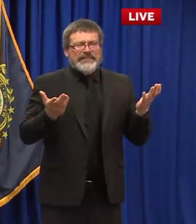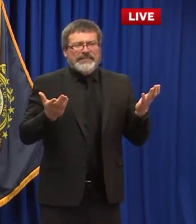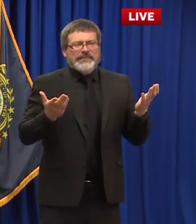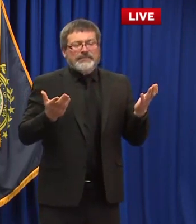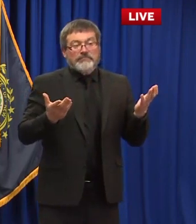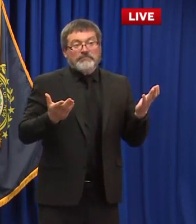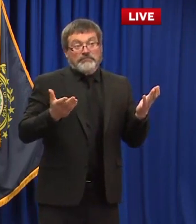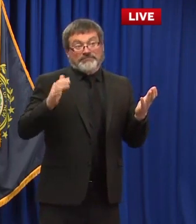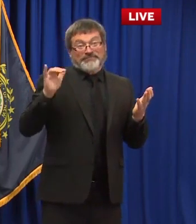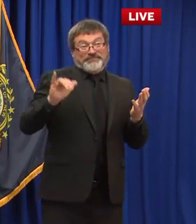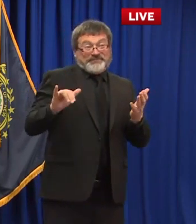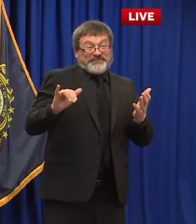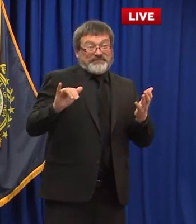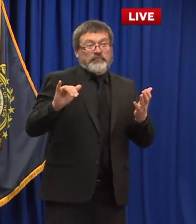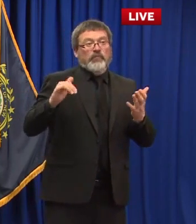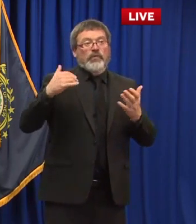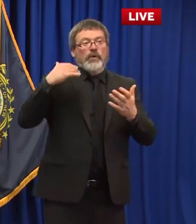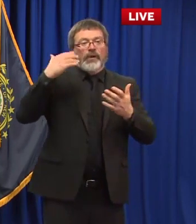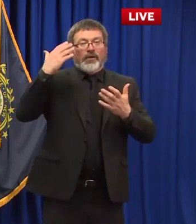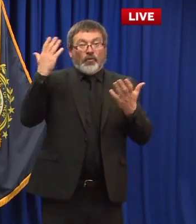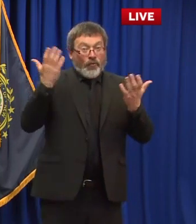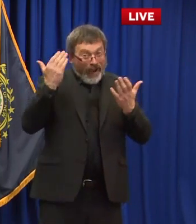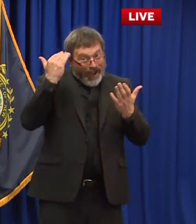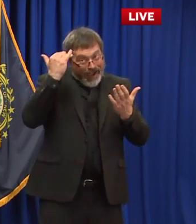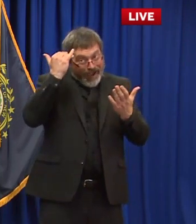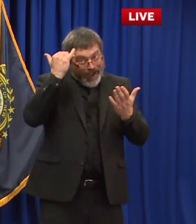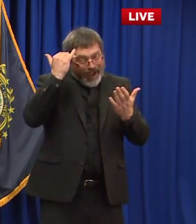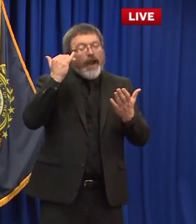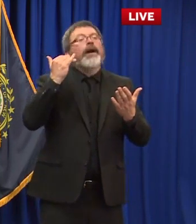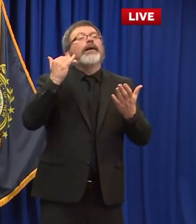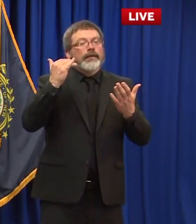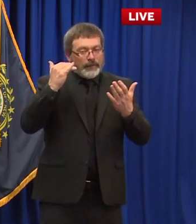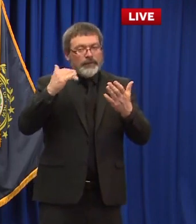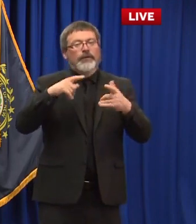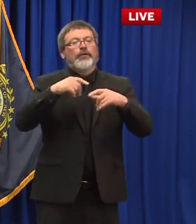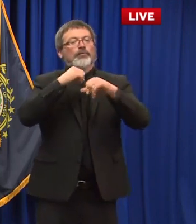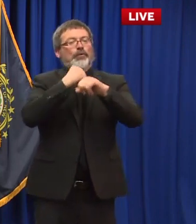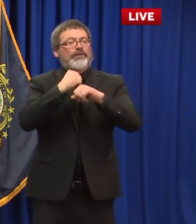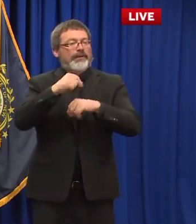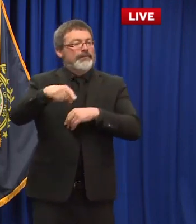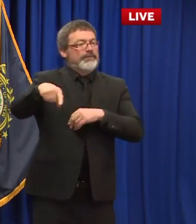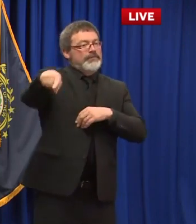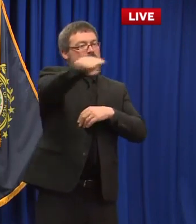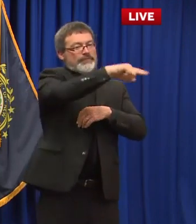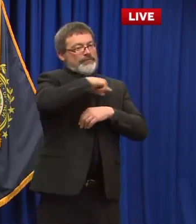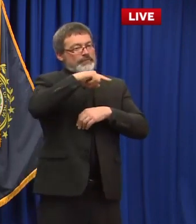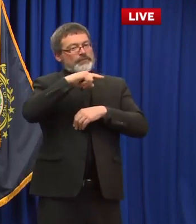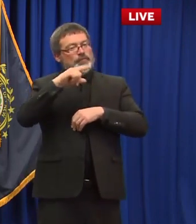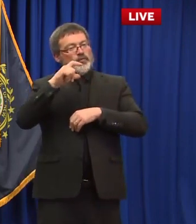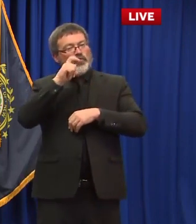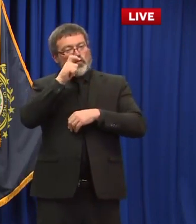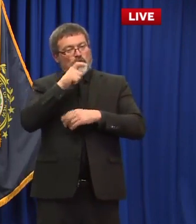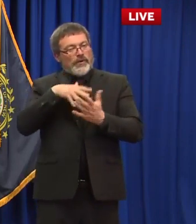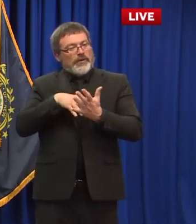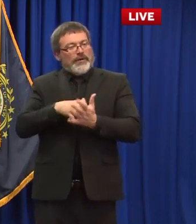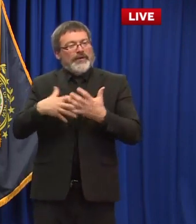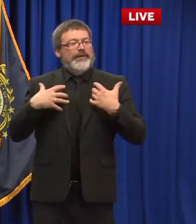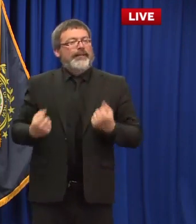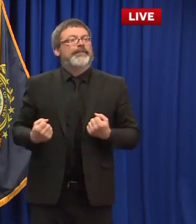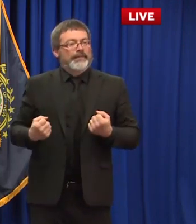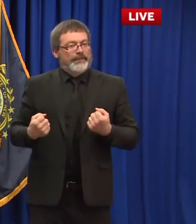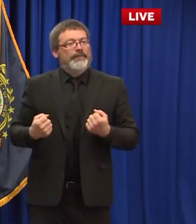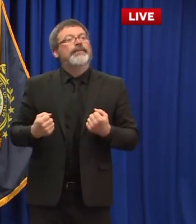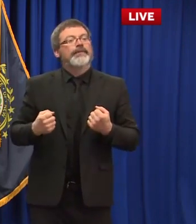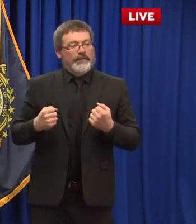really just kind of an elevated extension of what we're already doing but it doesn't we won't be able to necessarily report that data